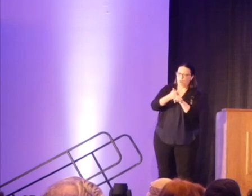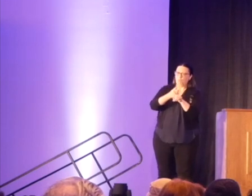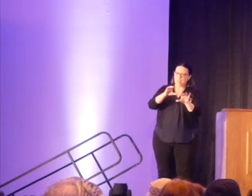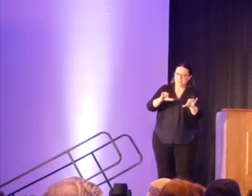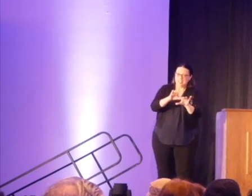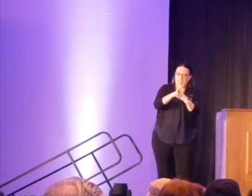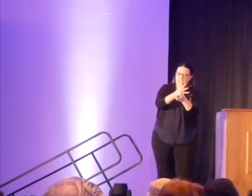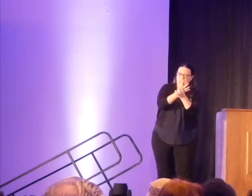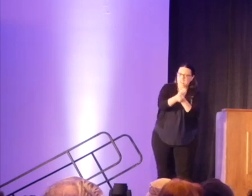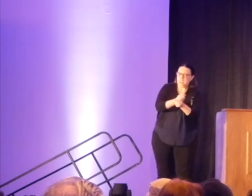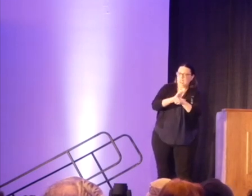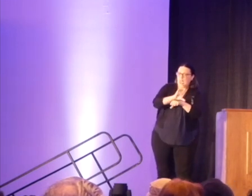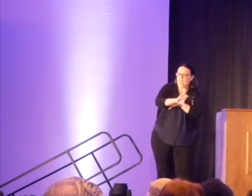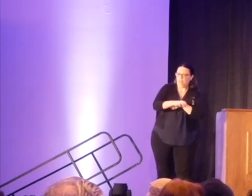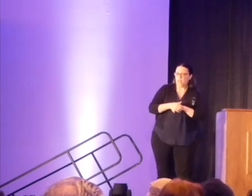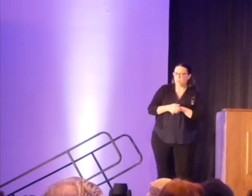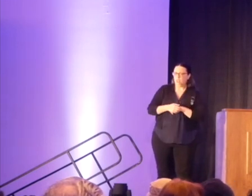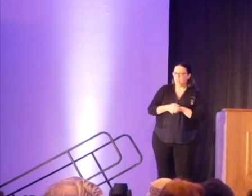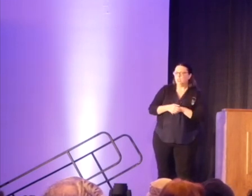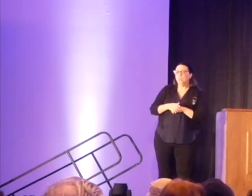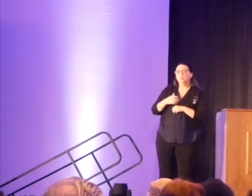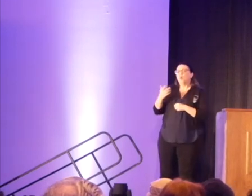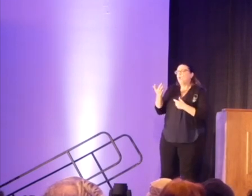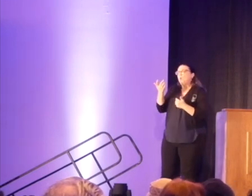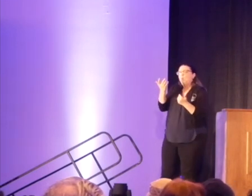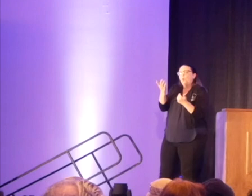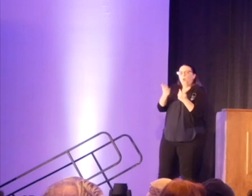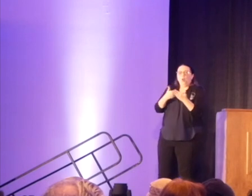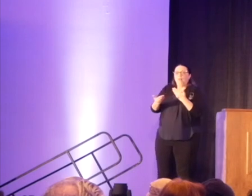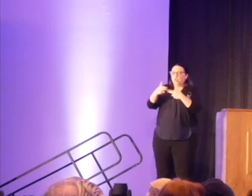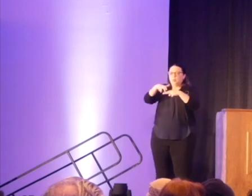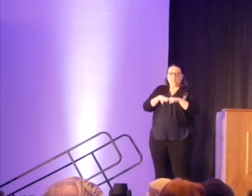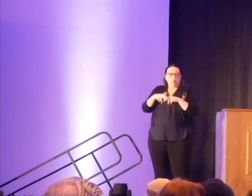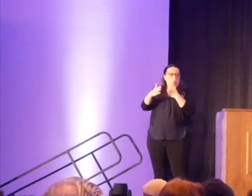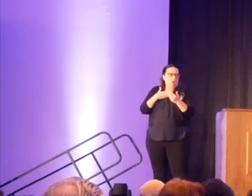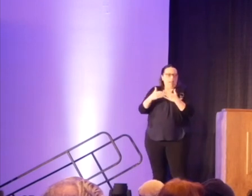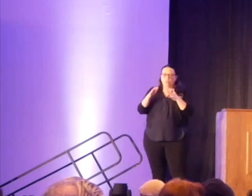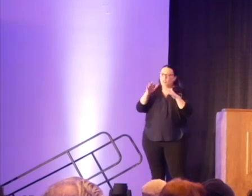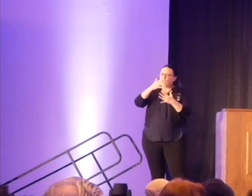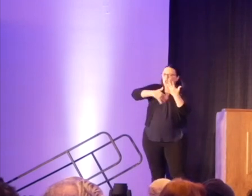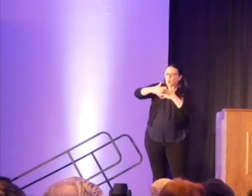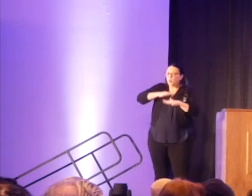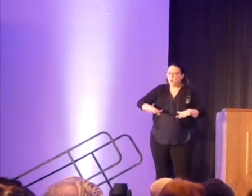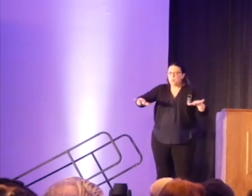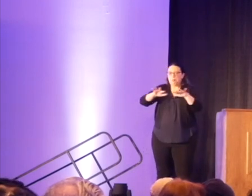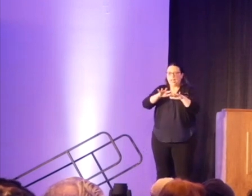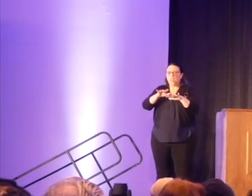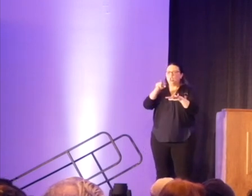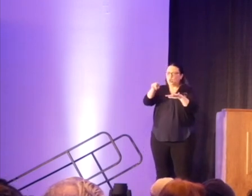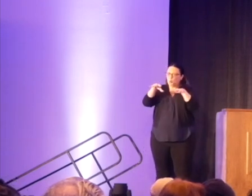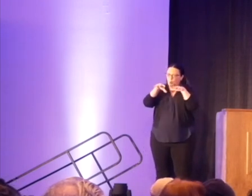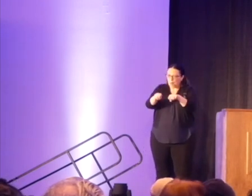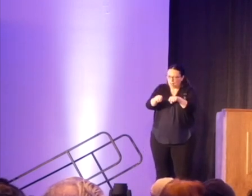And so I think wherever you're sitting, whatever social space you're sitting in, there is so much work that we